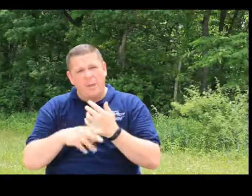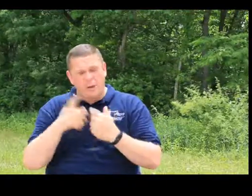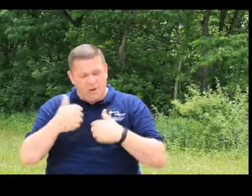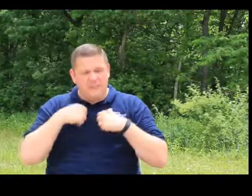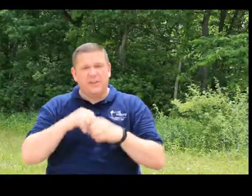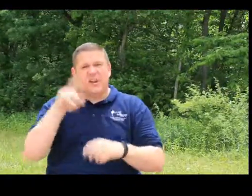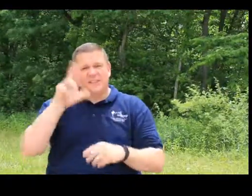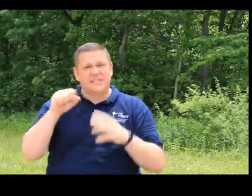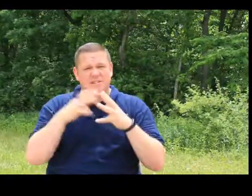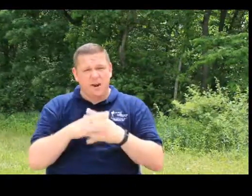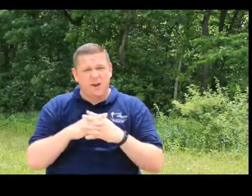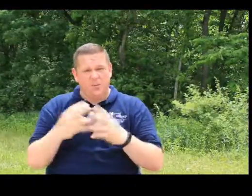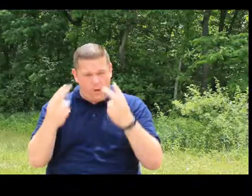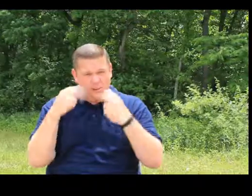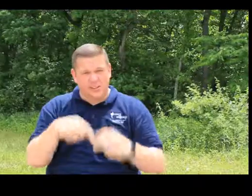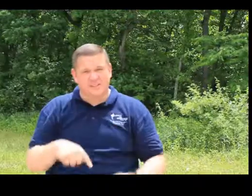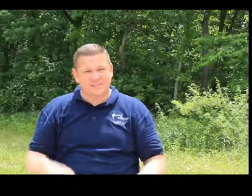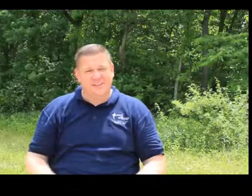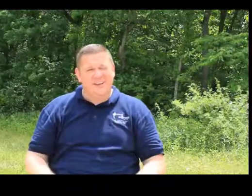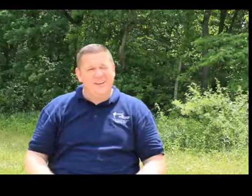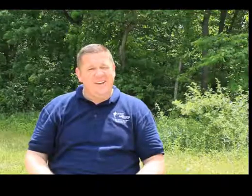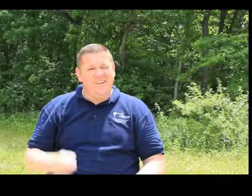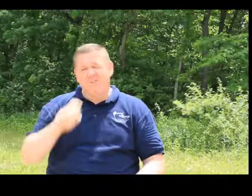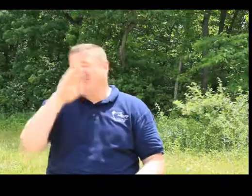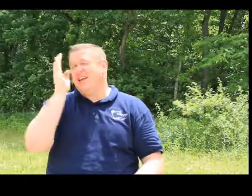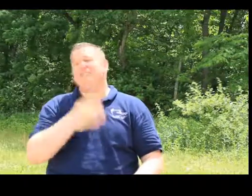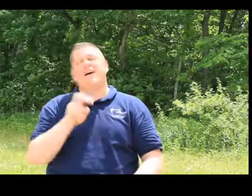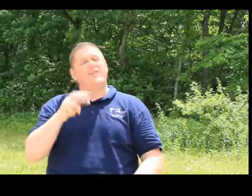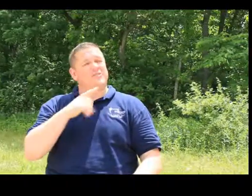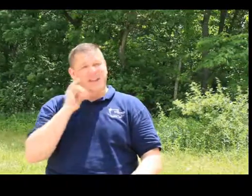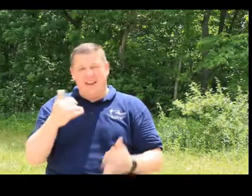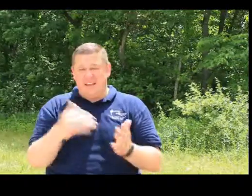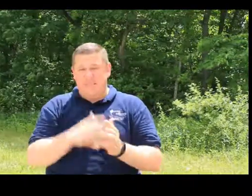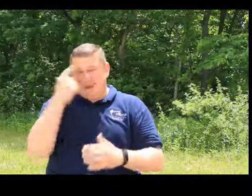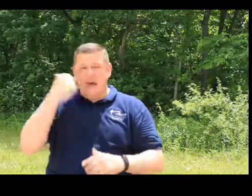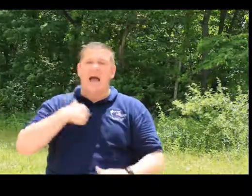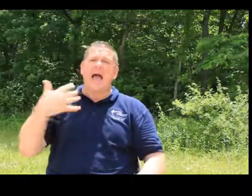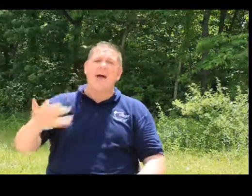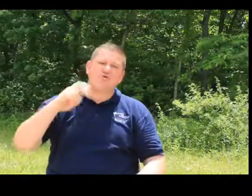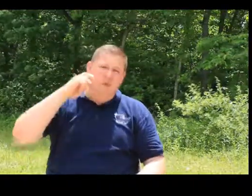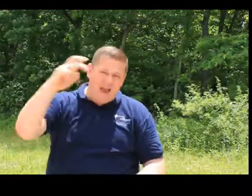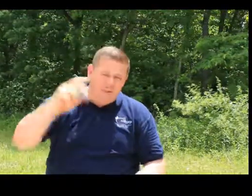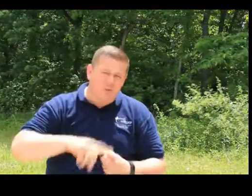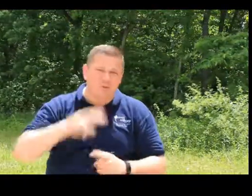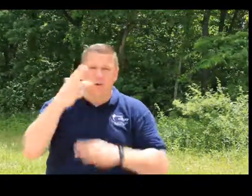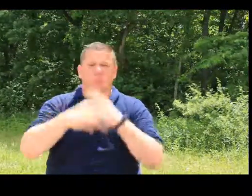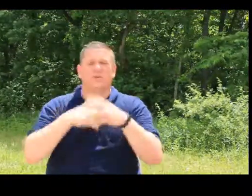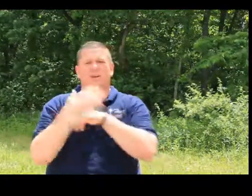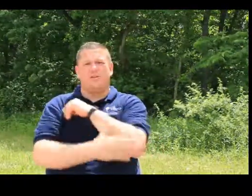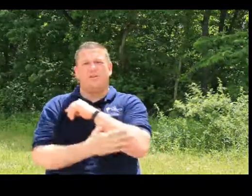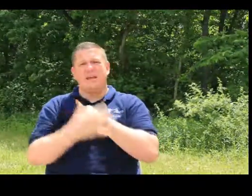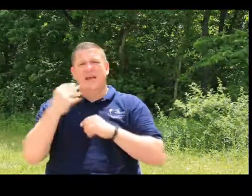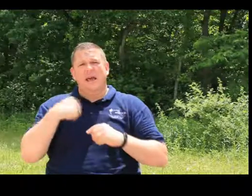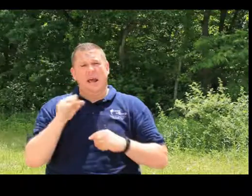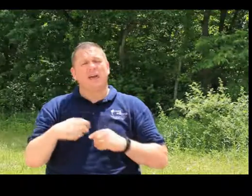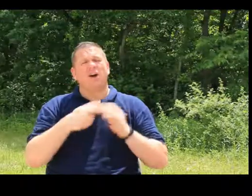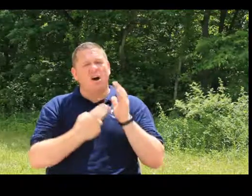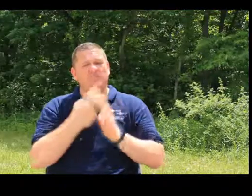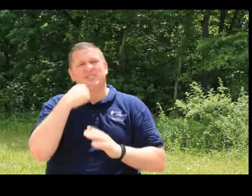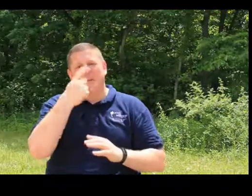and you're living in the United States of America and you're watching this, you should never, ever say that again. Because I have traveled to third world countries and I can honestly tell